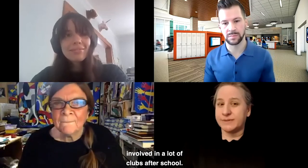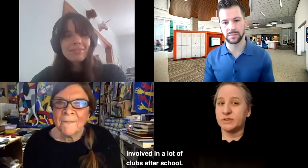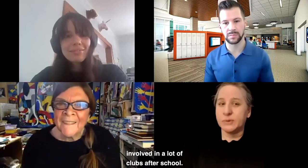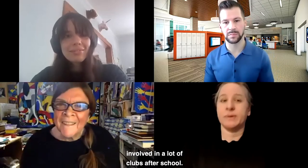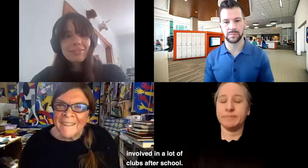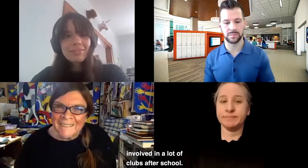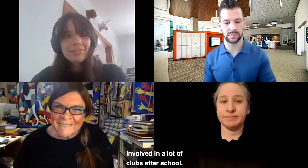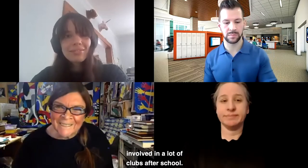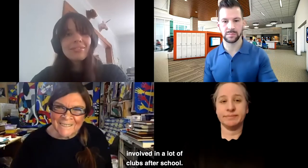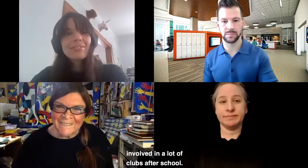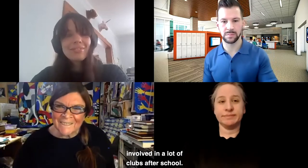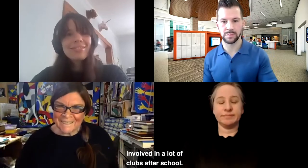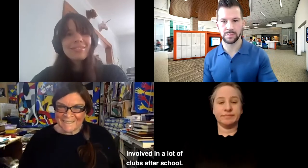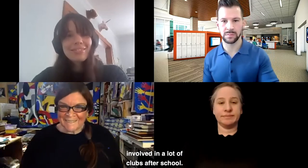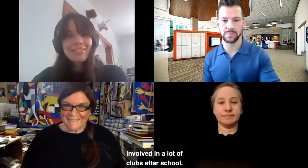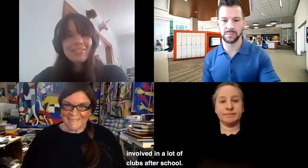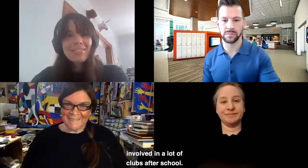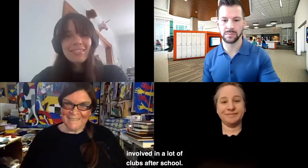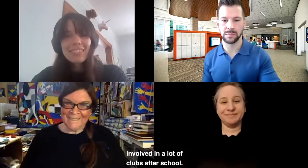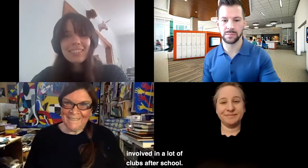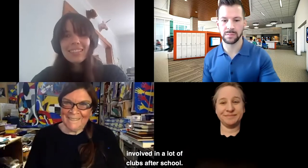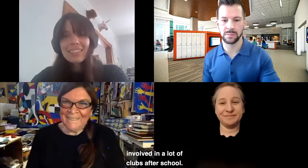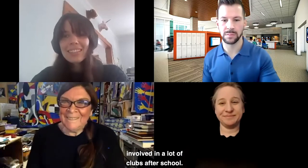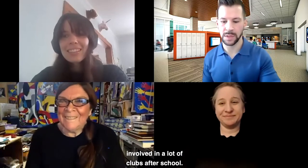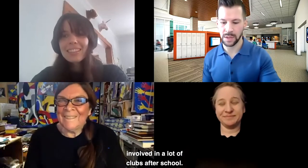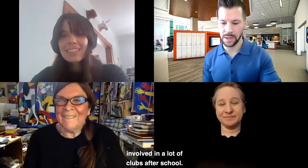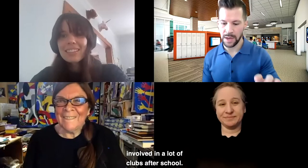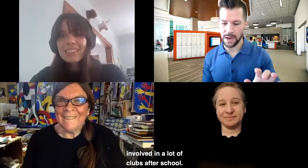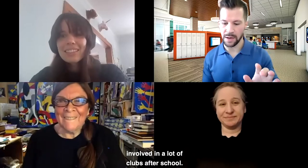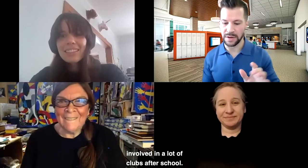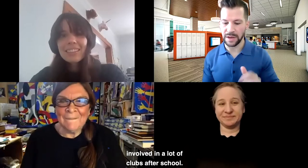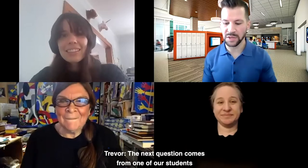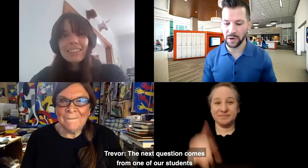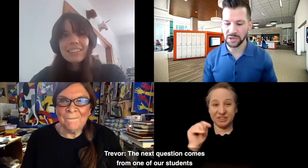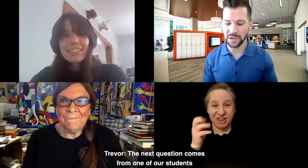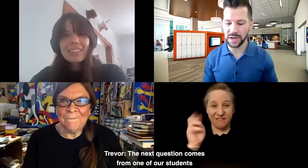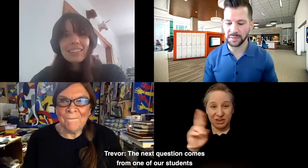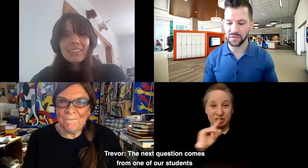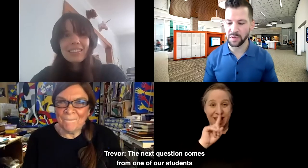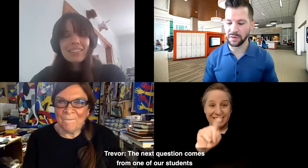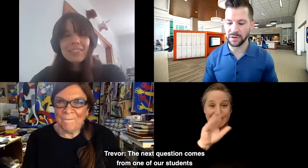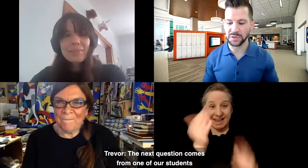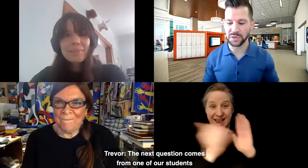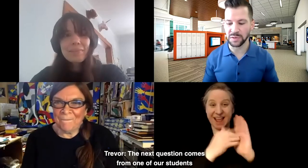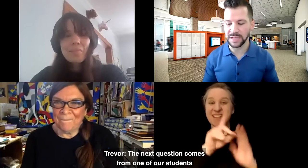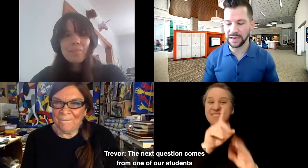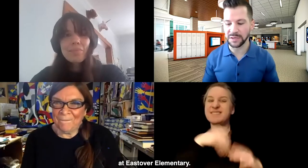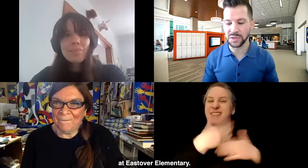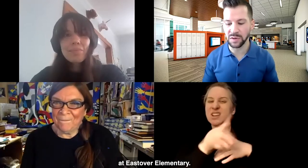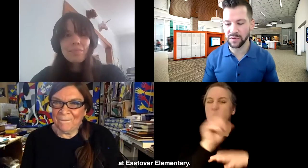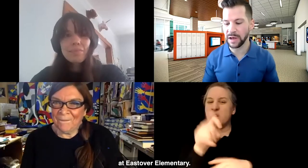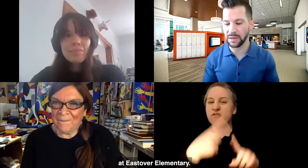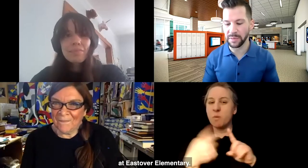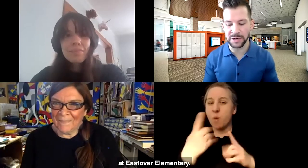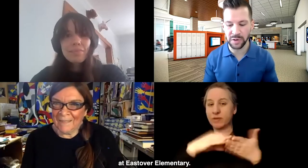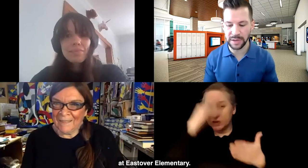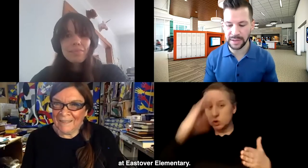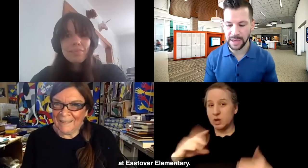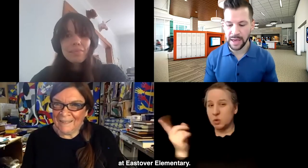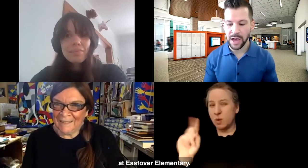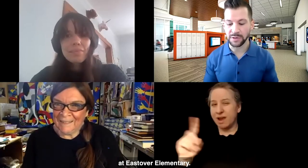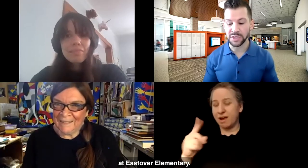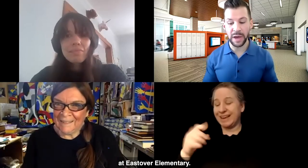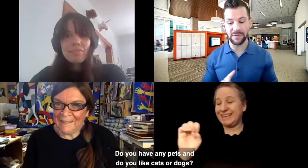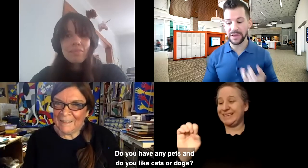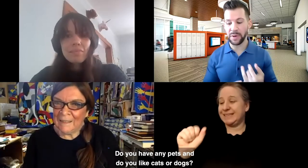clubs after school. Trevor speaking. The next question comes from one of our students at Eastover Elementary.